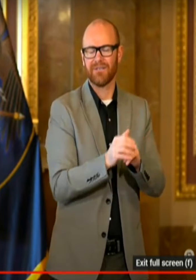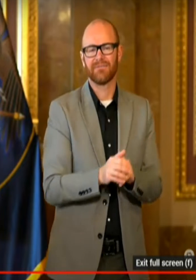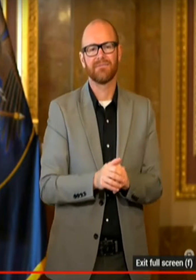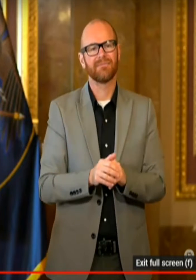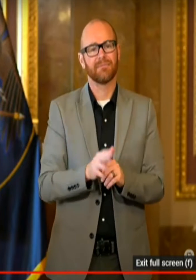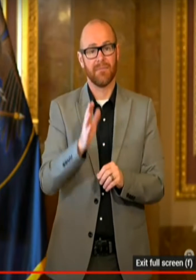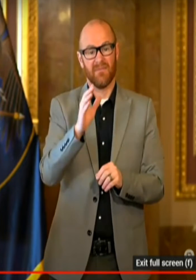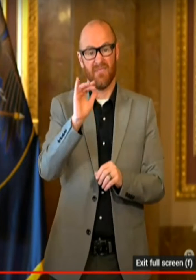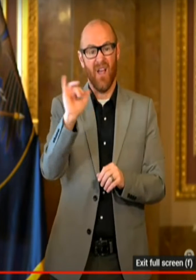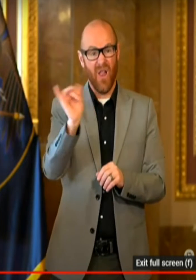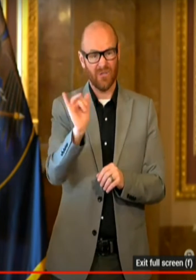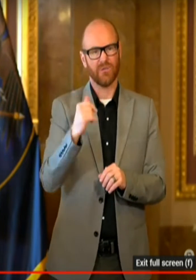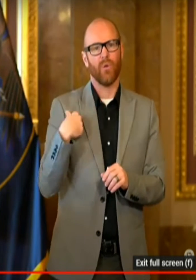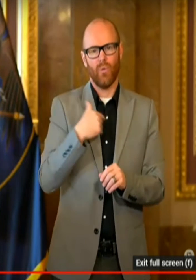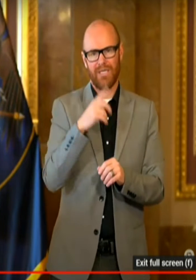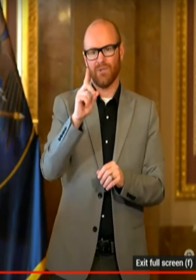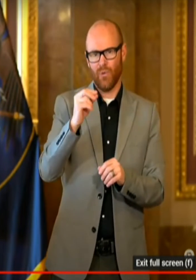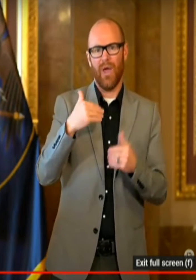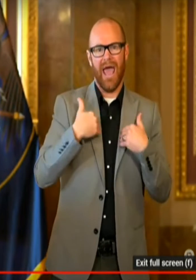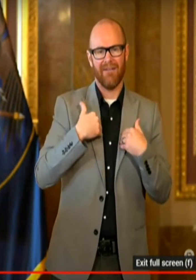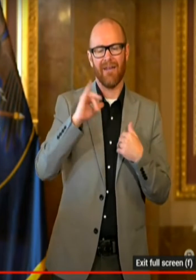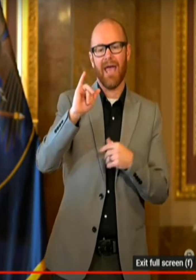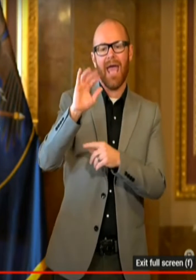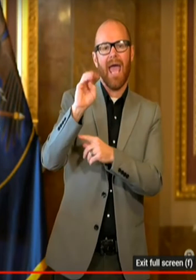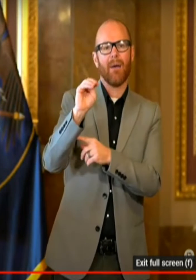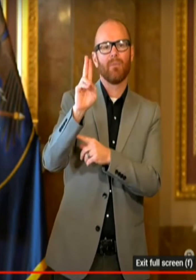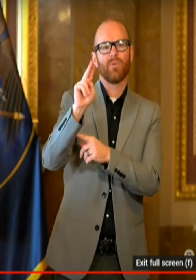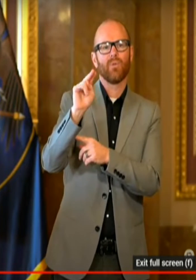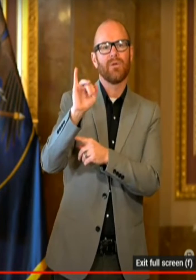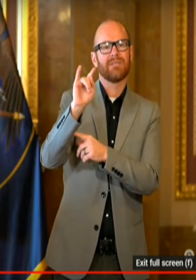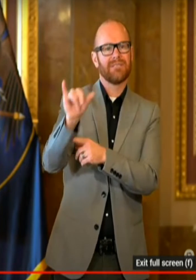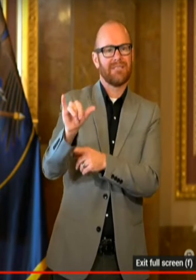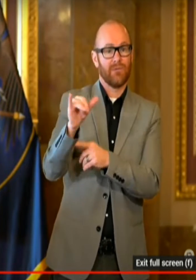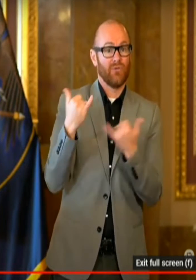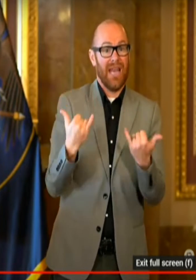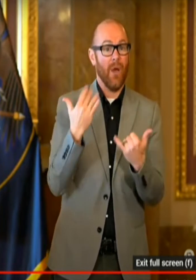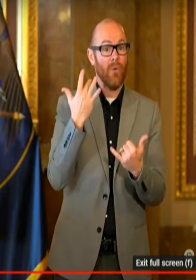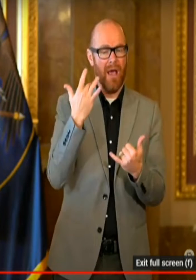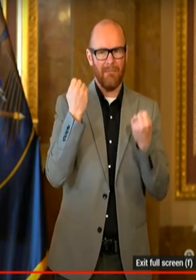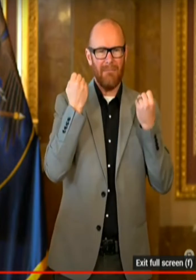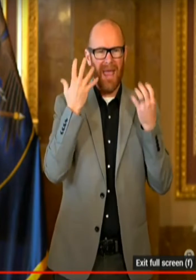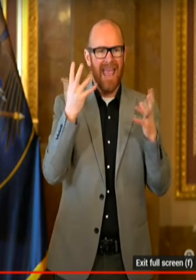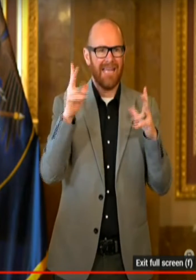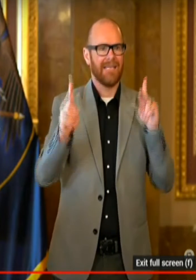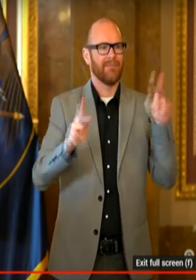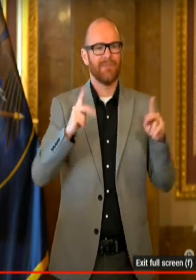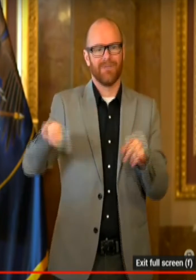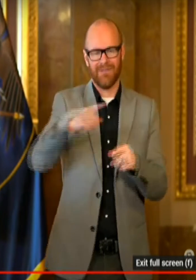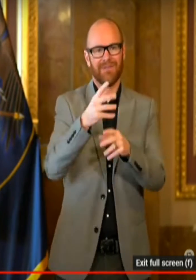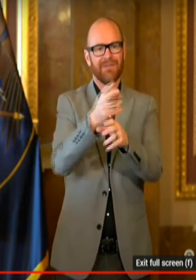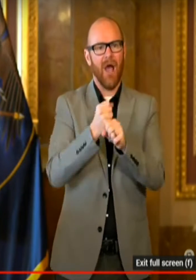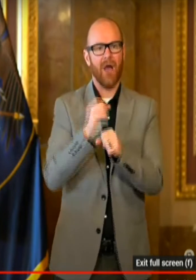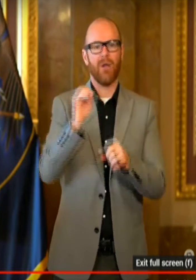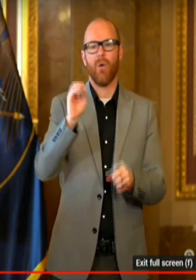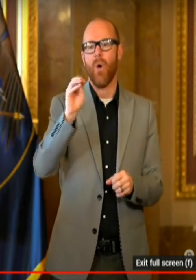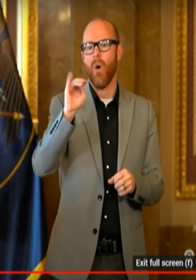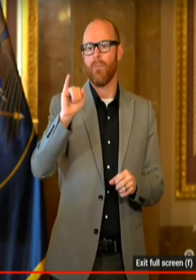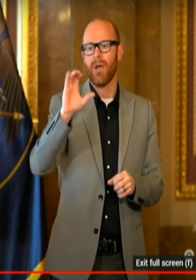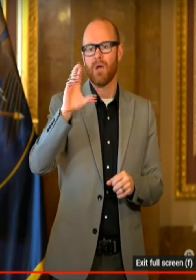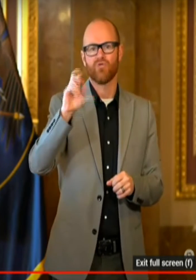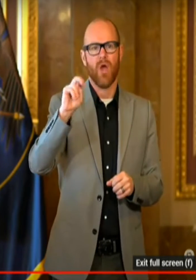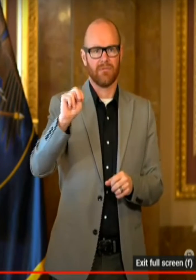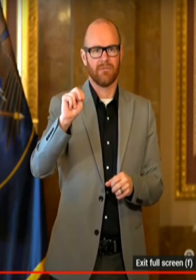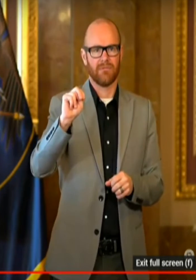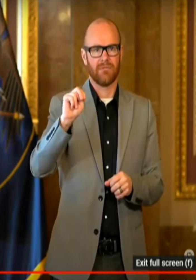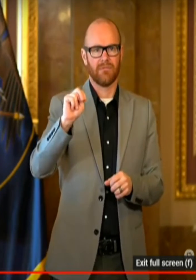we have a wave of immunity now. Experts have pointed that out, wave of immunity that we have not had in the past. And there are two reasons for that.